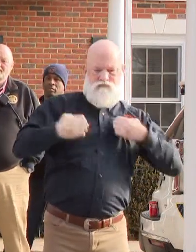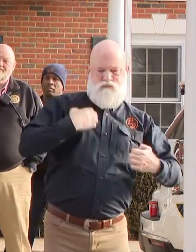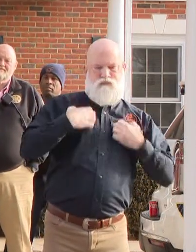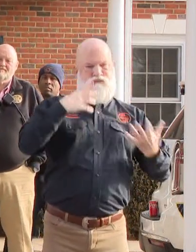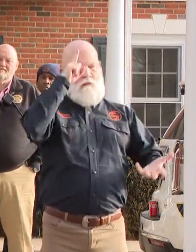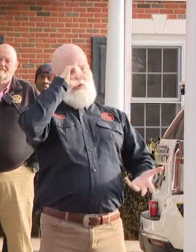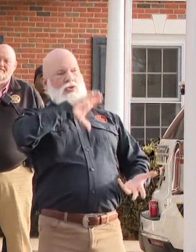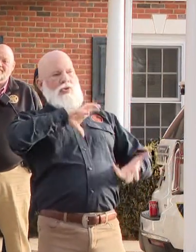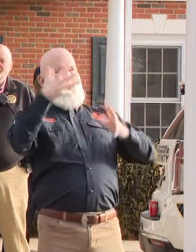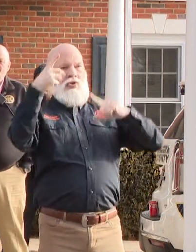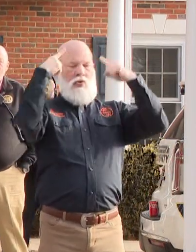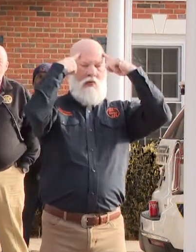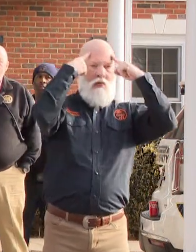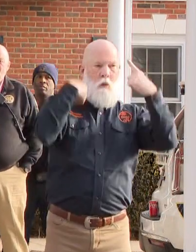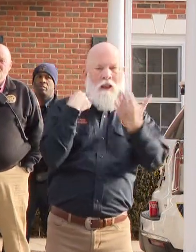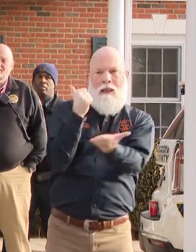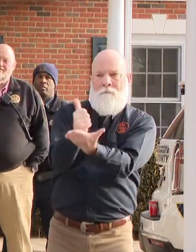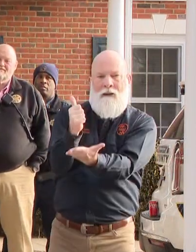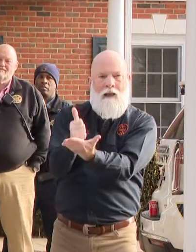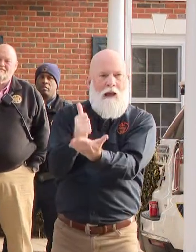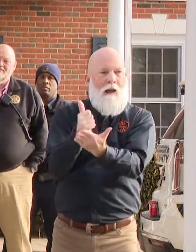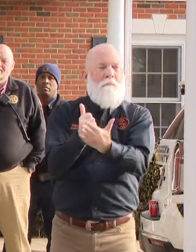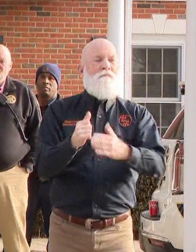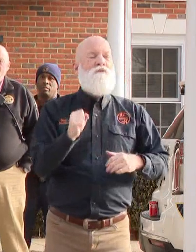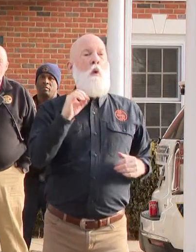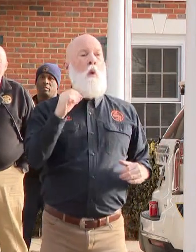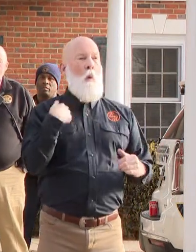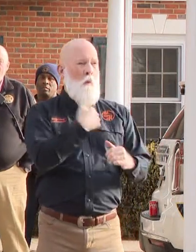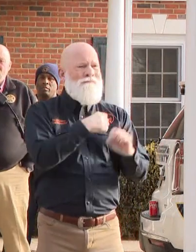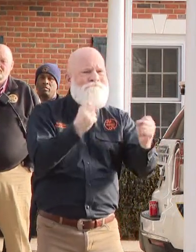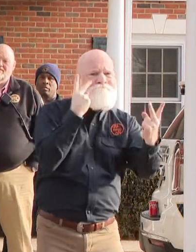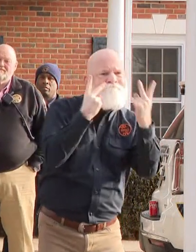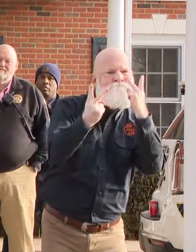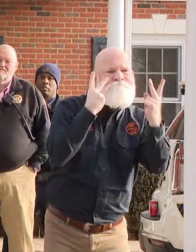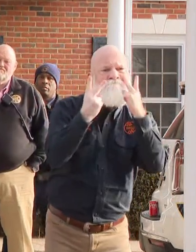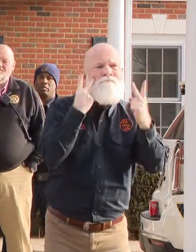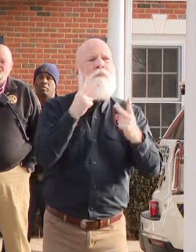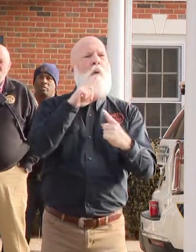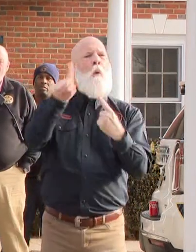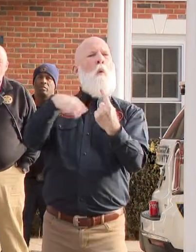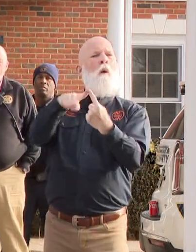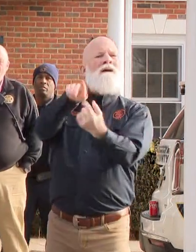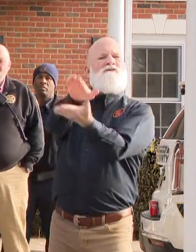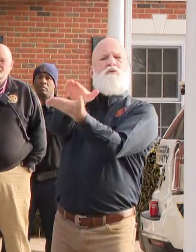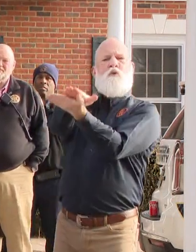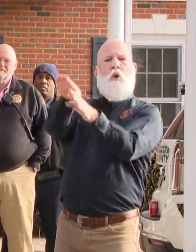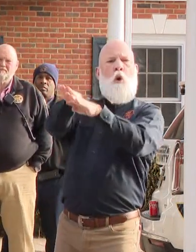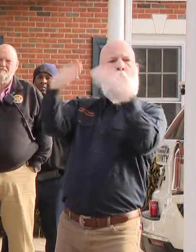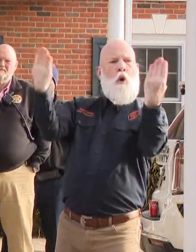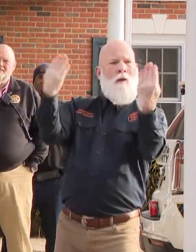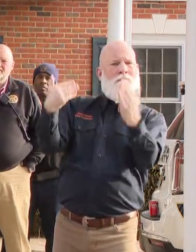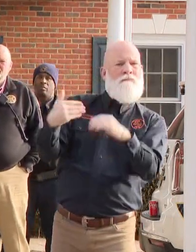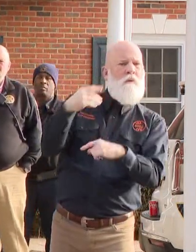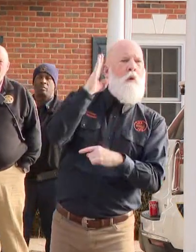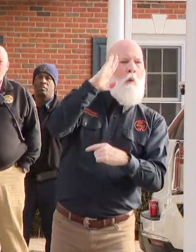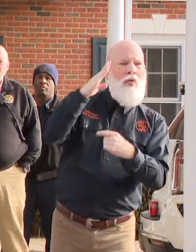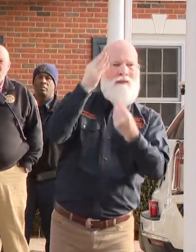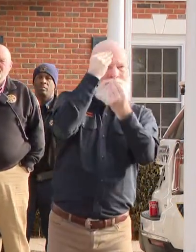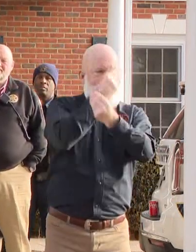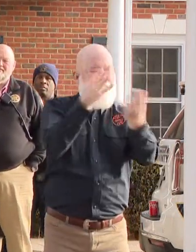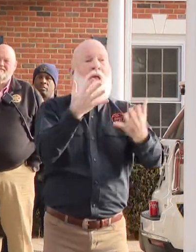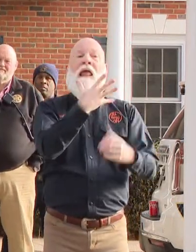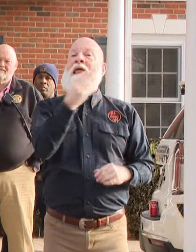to assess to determine when school will resume. Just so thankful to all of the partners, all those that are working to